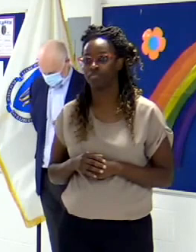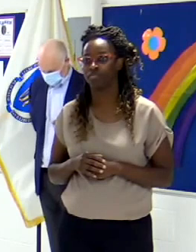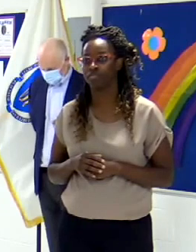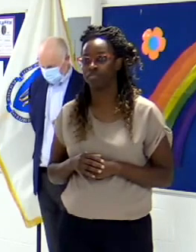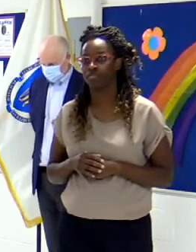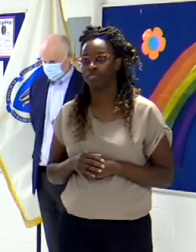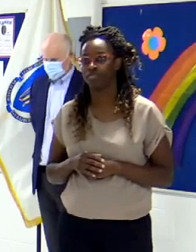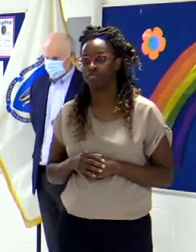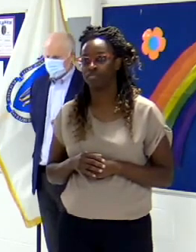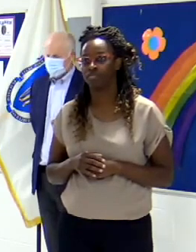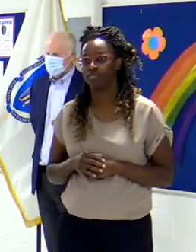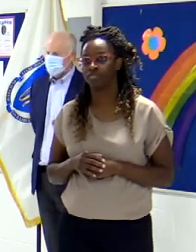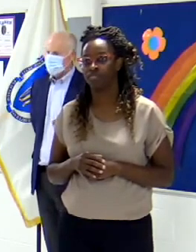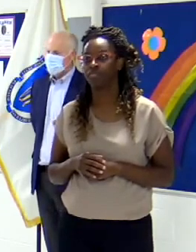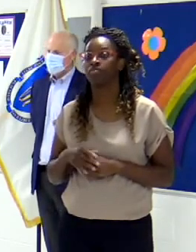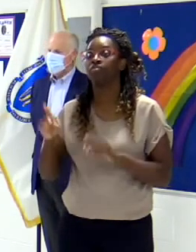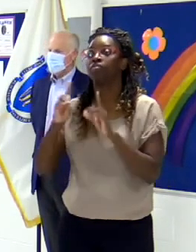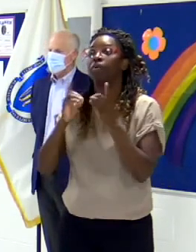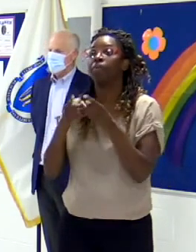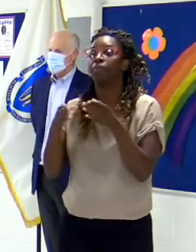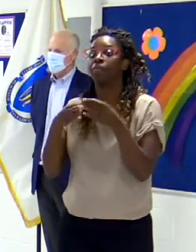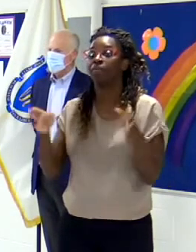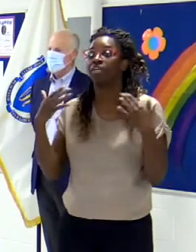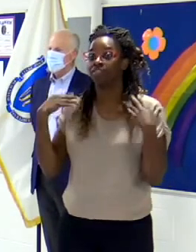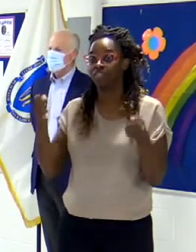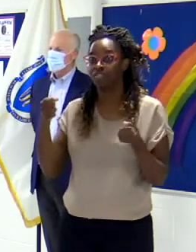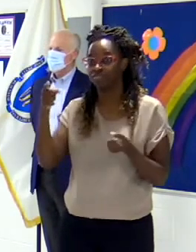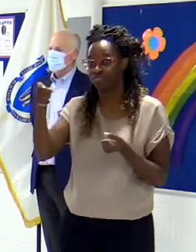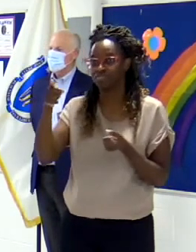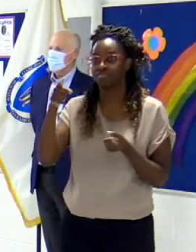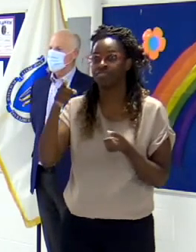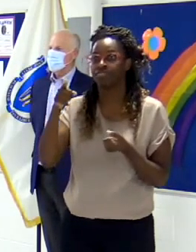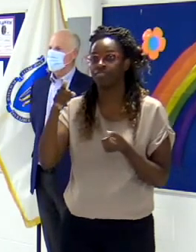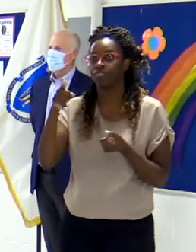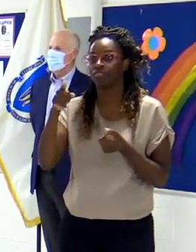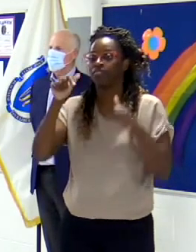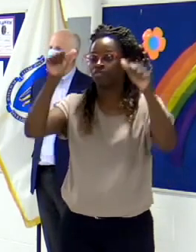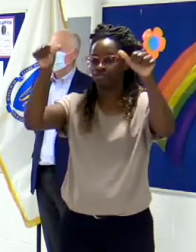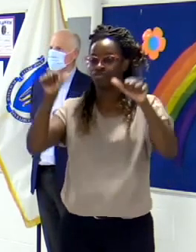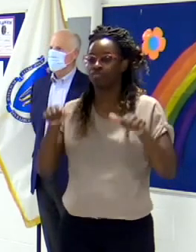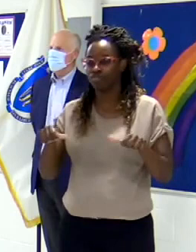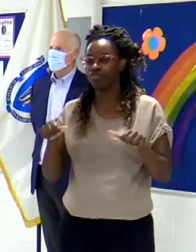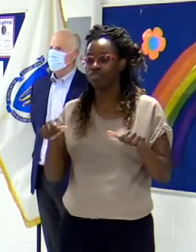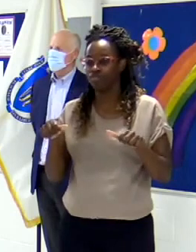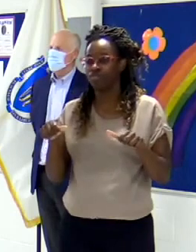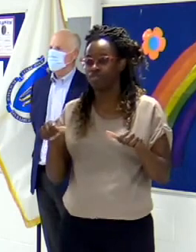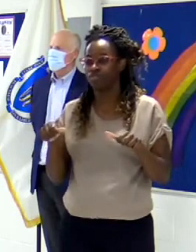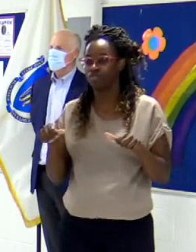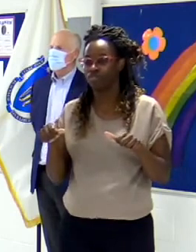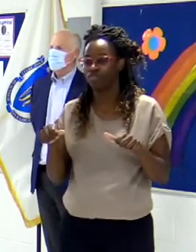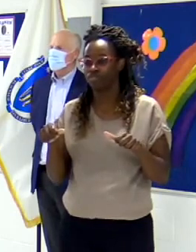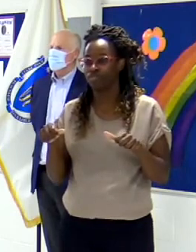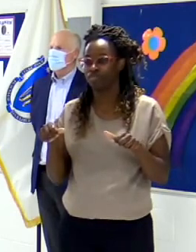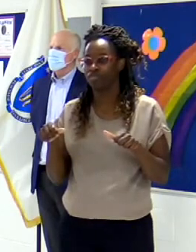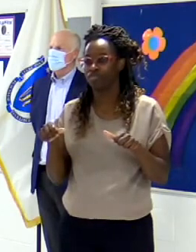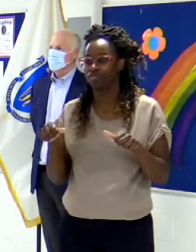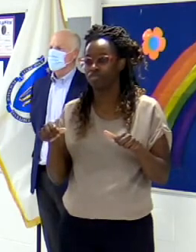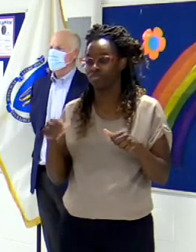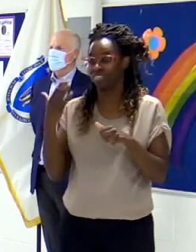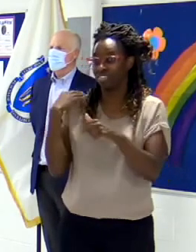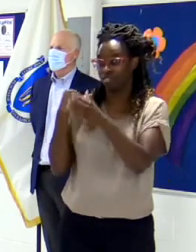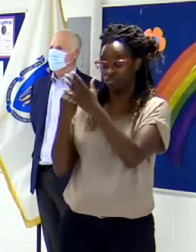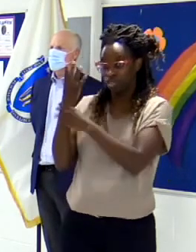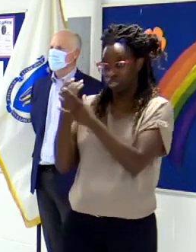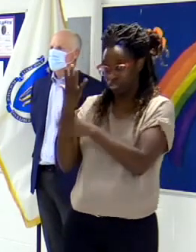book that gets posted every day, the slope of the line with respect to hospitalizations went like this in the spring. The slope of that line now